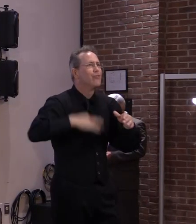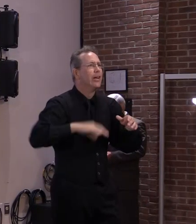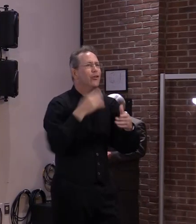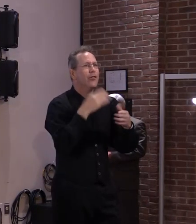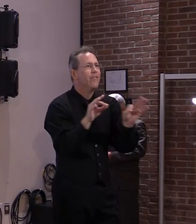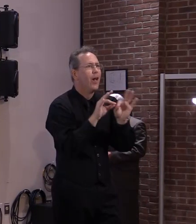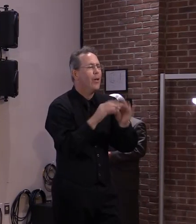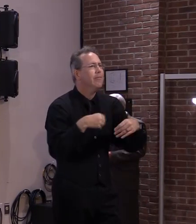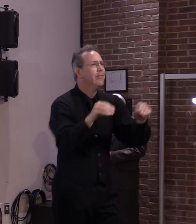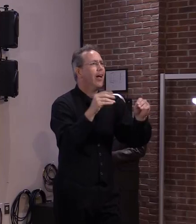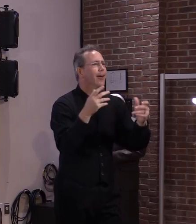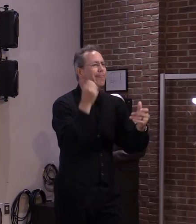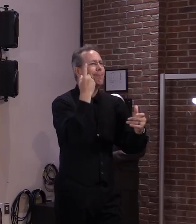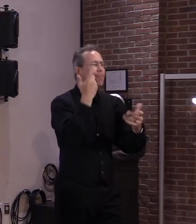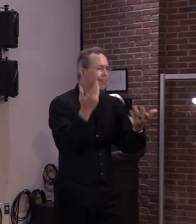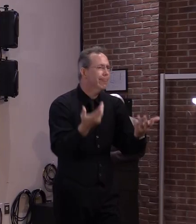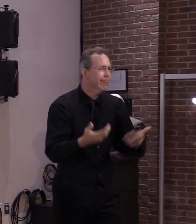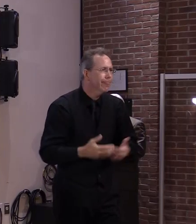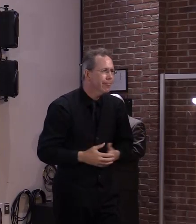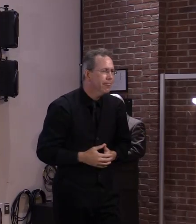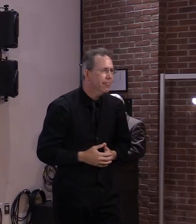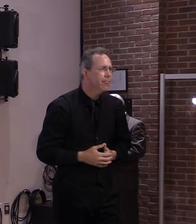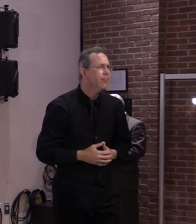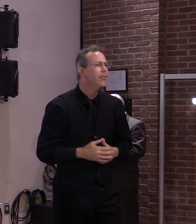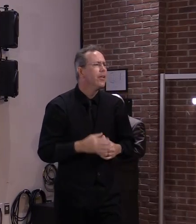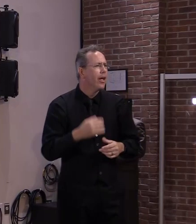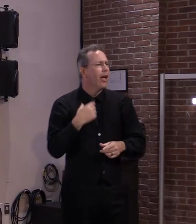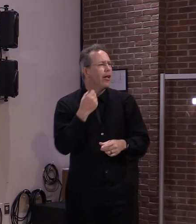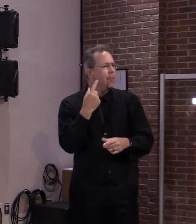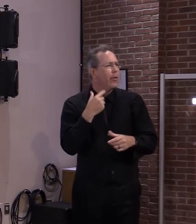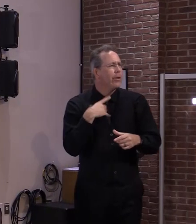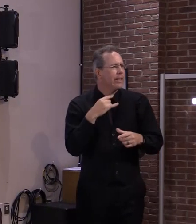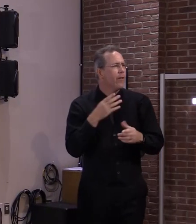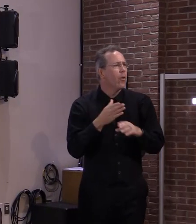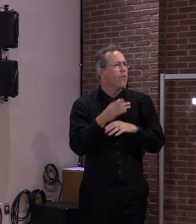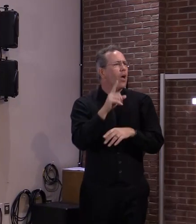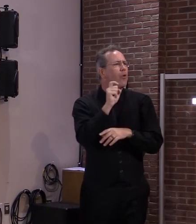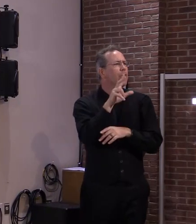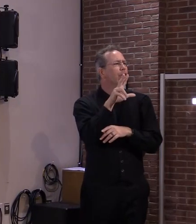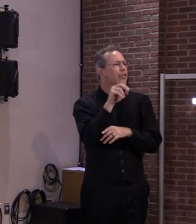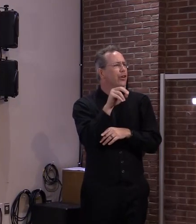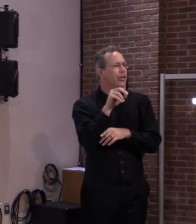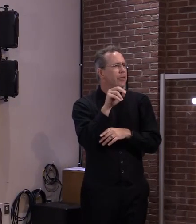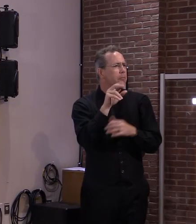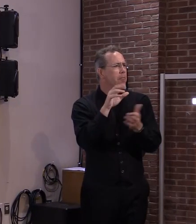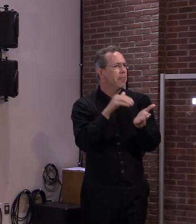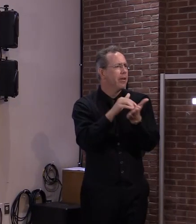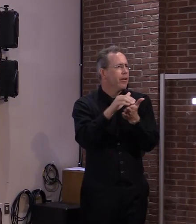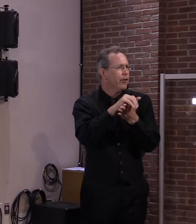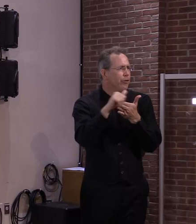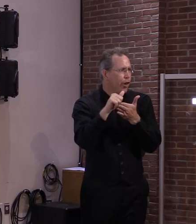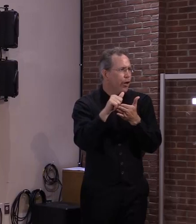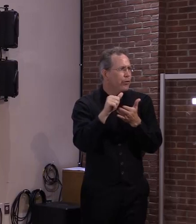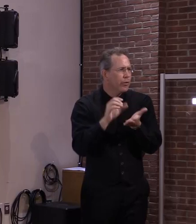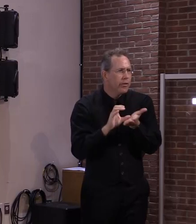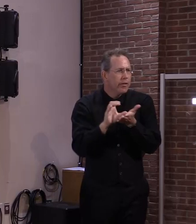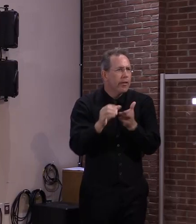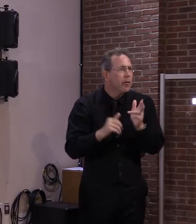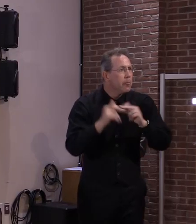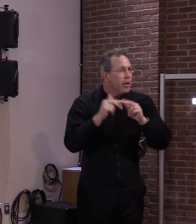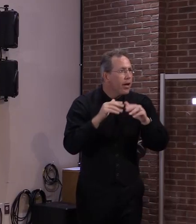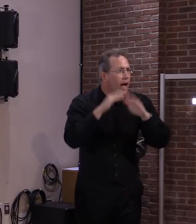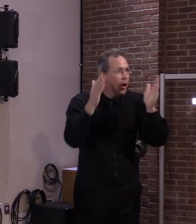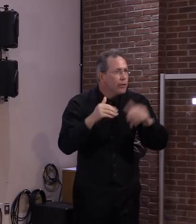$130 million to directly support the building of more affordable housing. And, you know, this